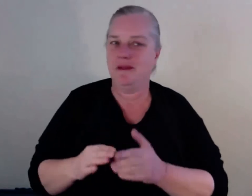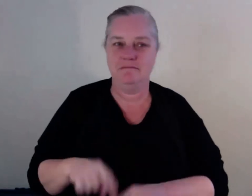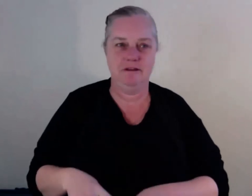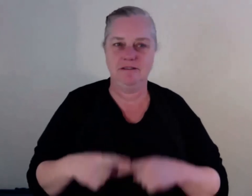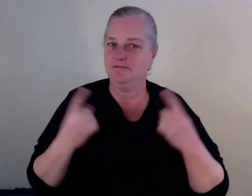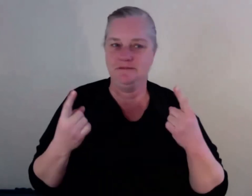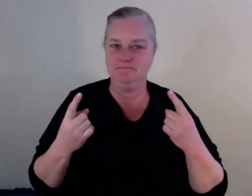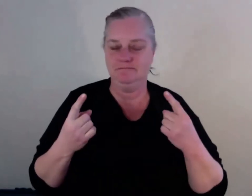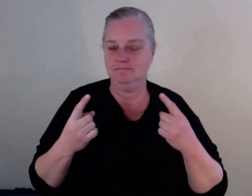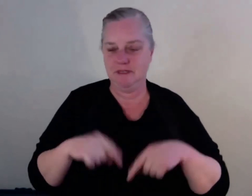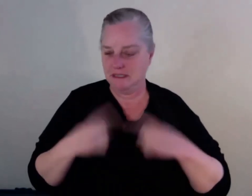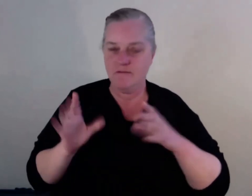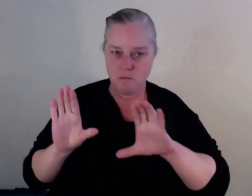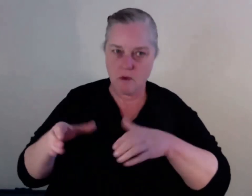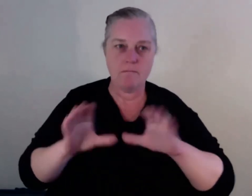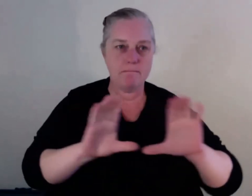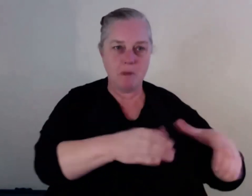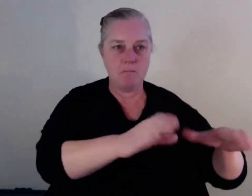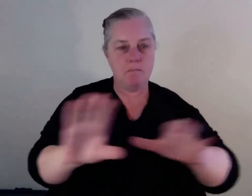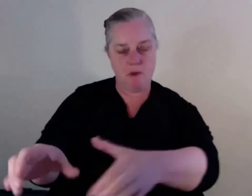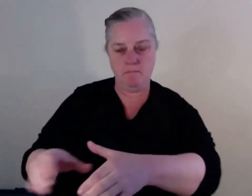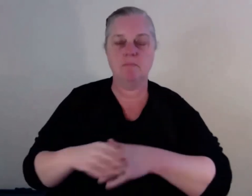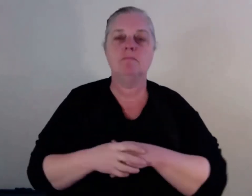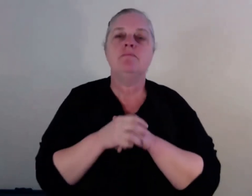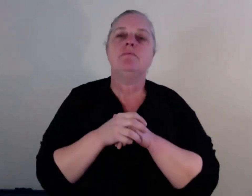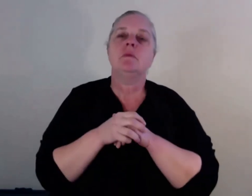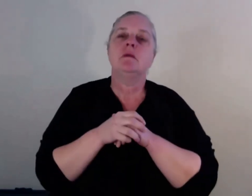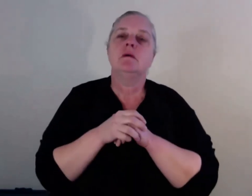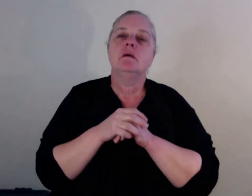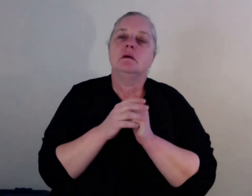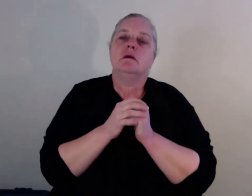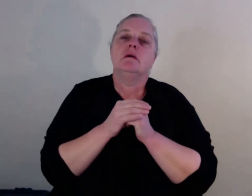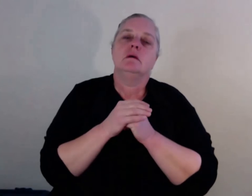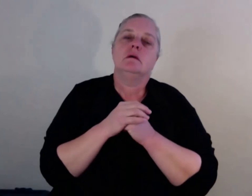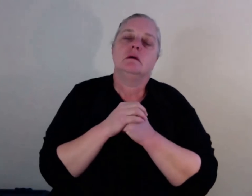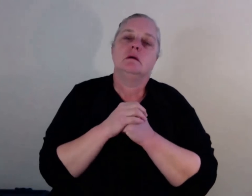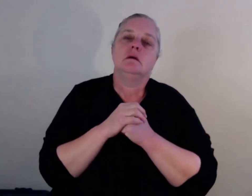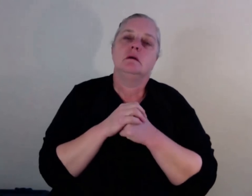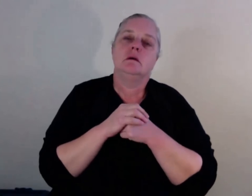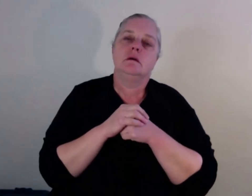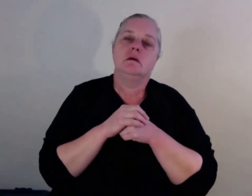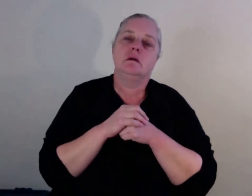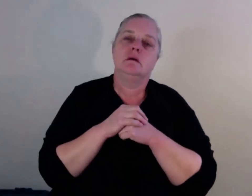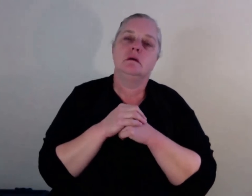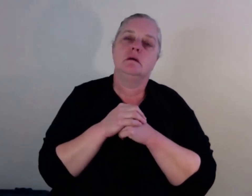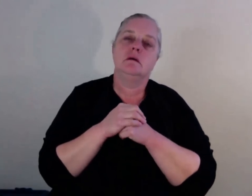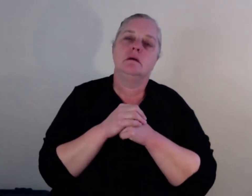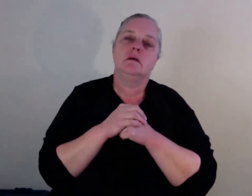you know, I guess it's maybe, you know, a barrier is, um, is also that, you know, you've never